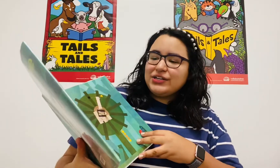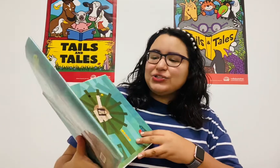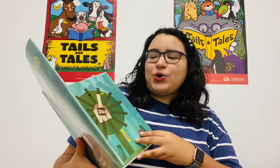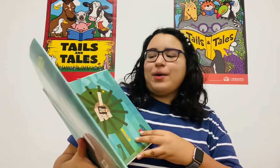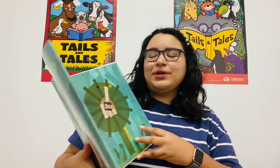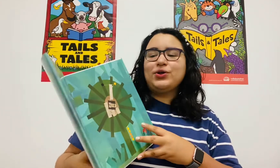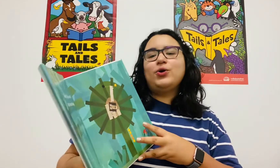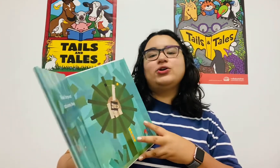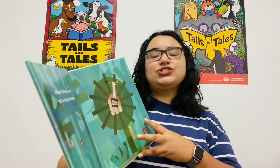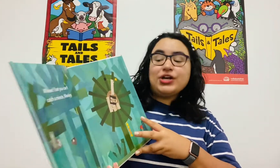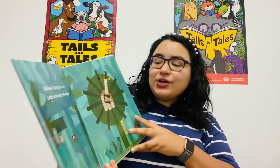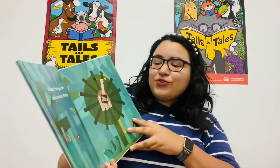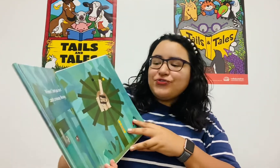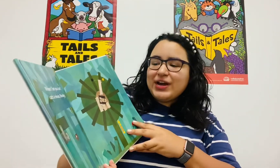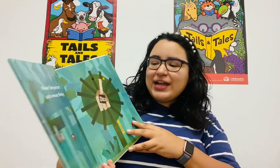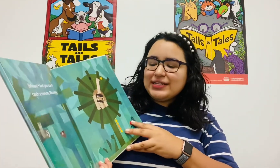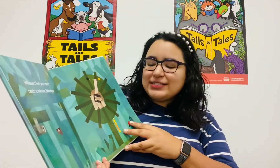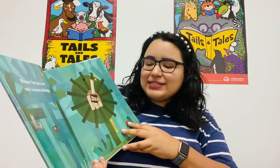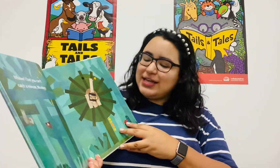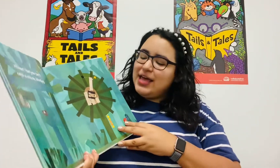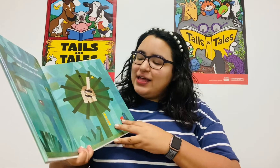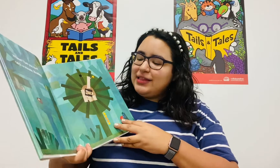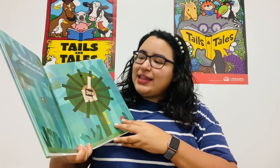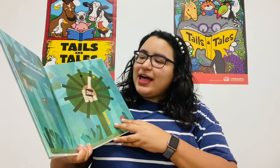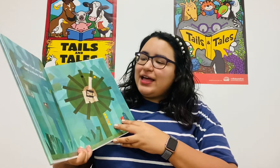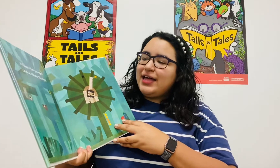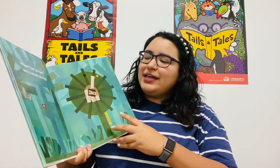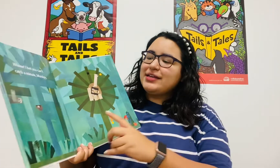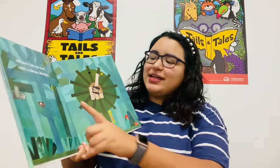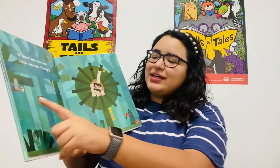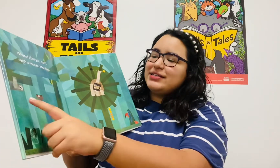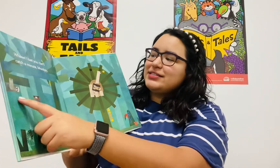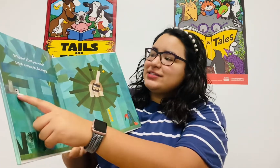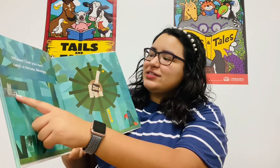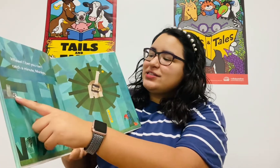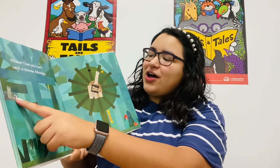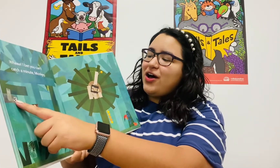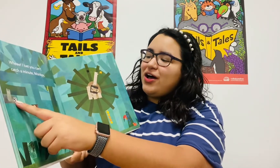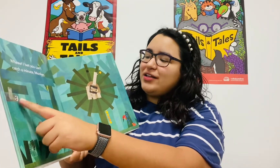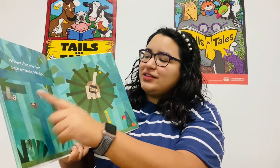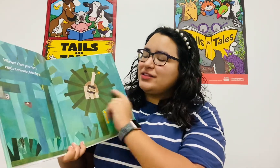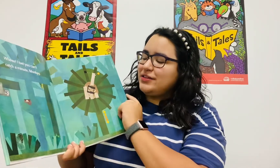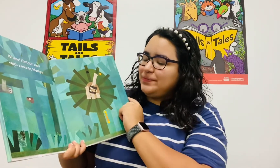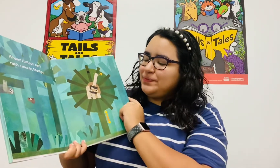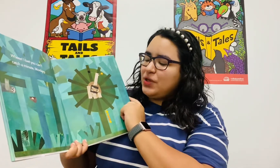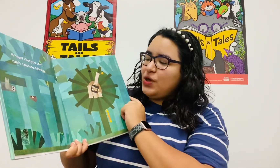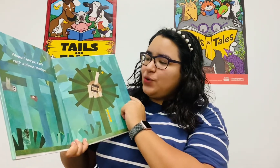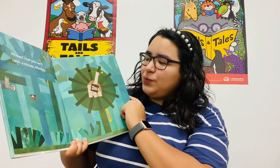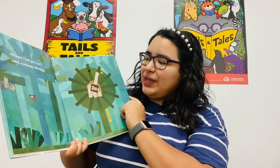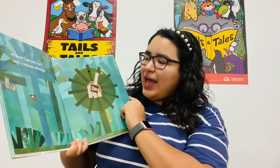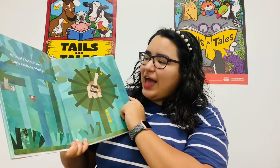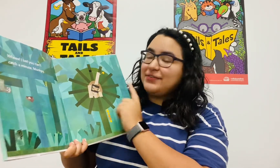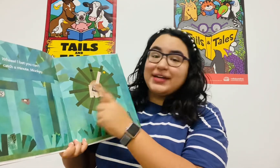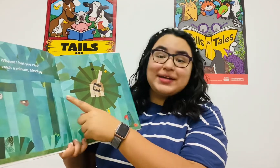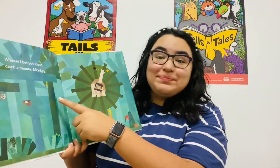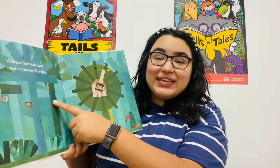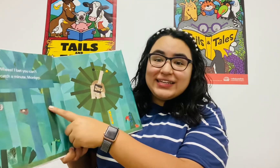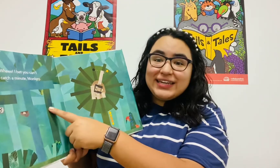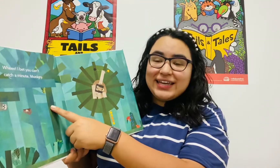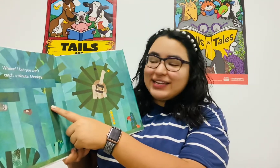tropical jungle friends like a sloth. We have a chameleon.